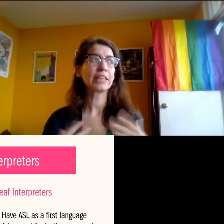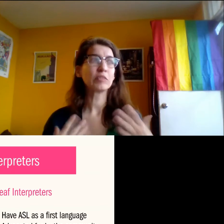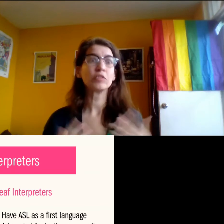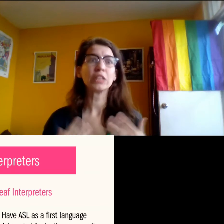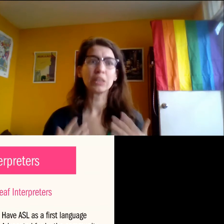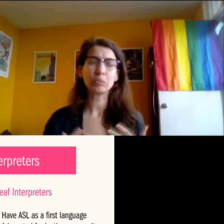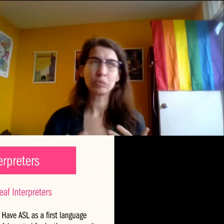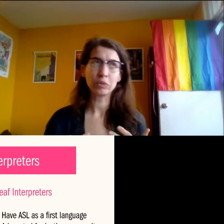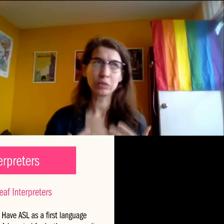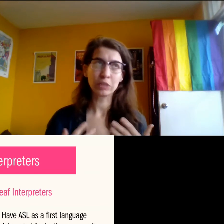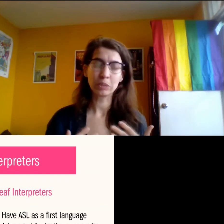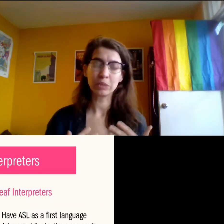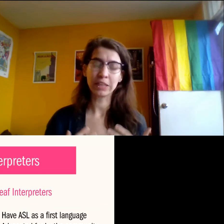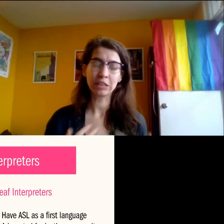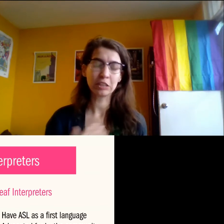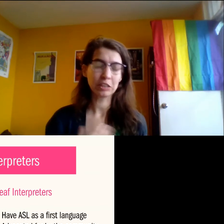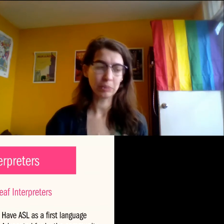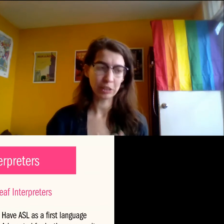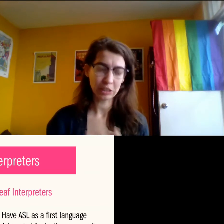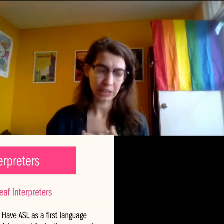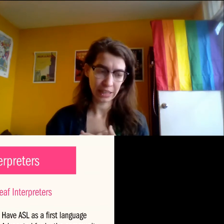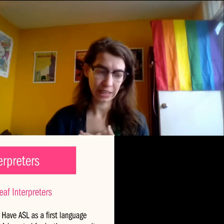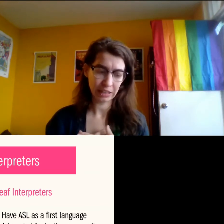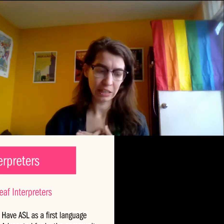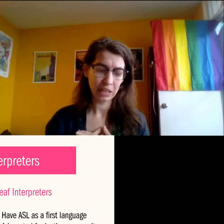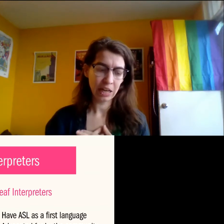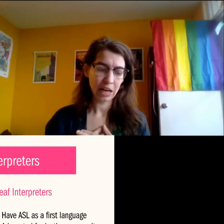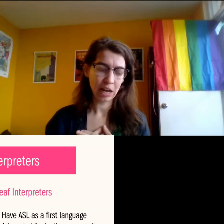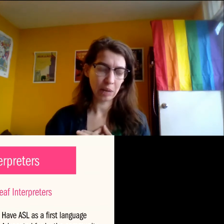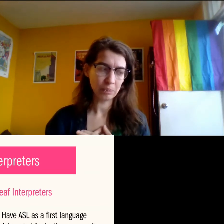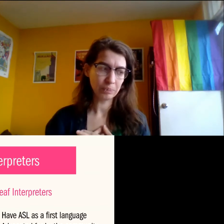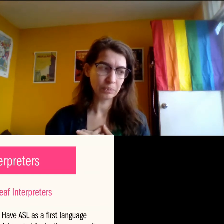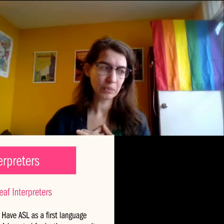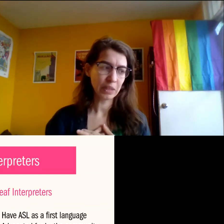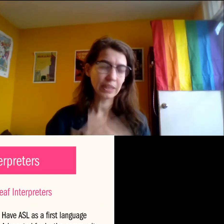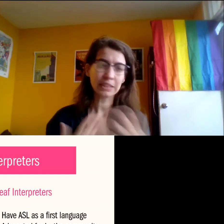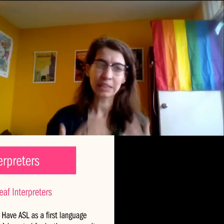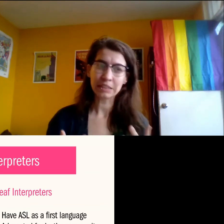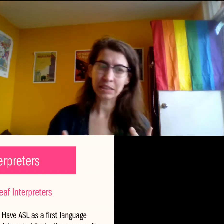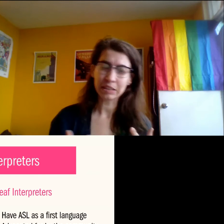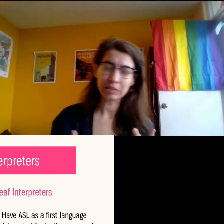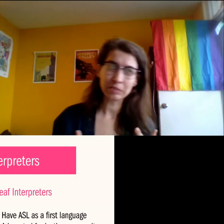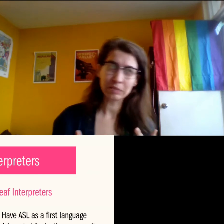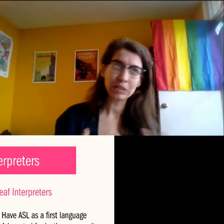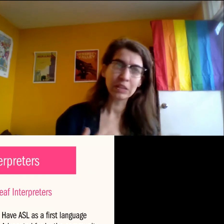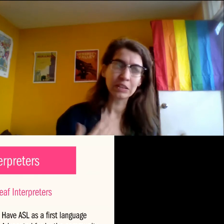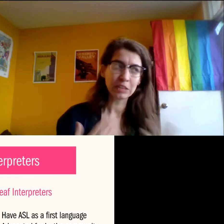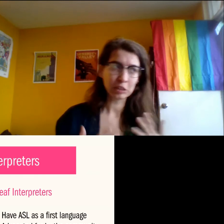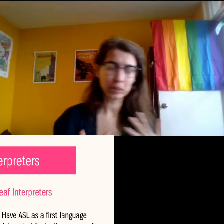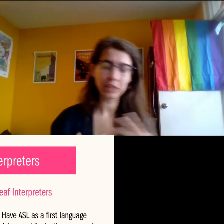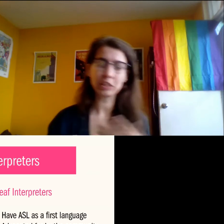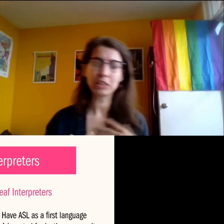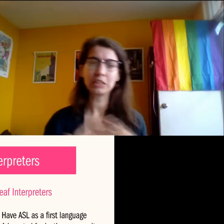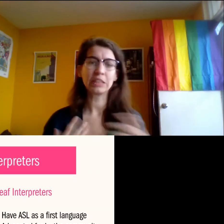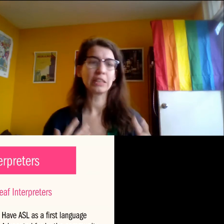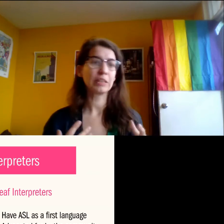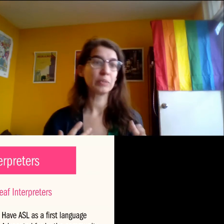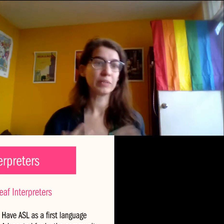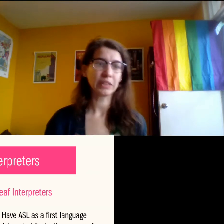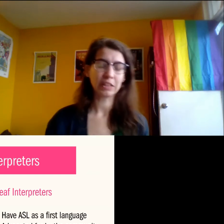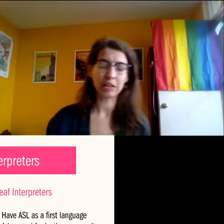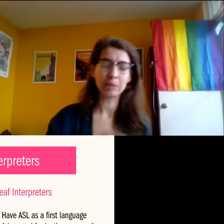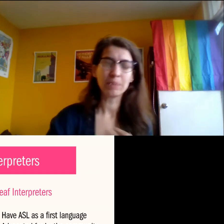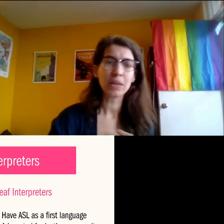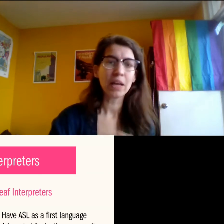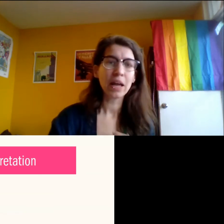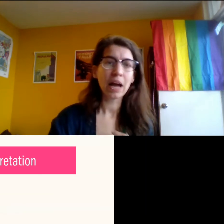it can really improve the communication, especially in, um, like sensitive situations. It can